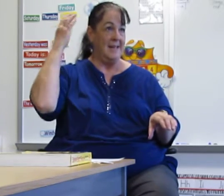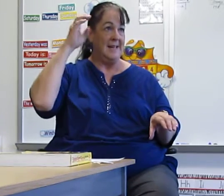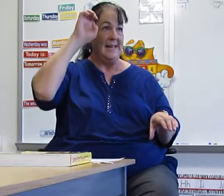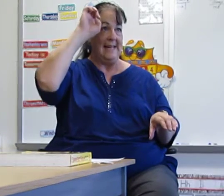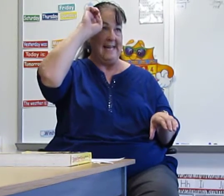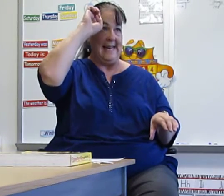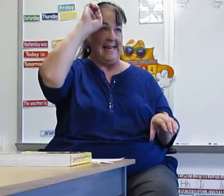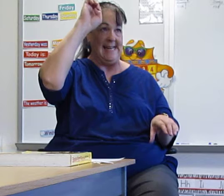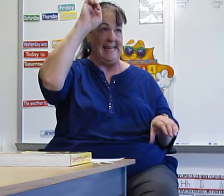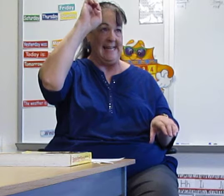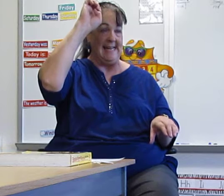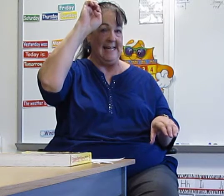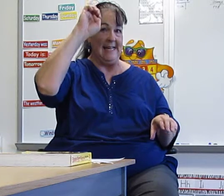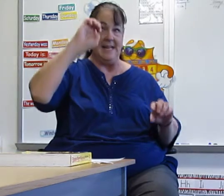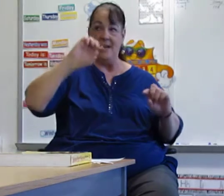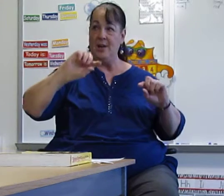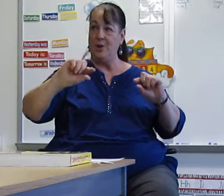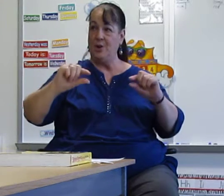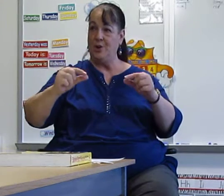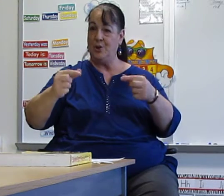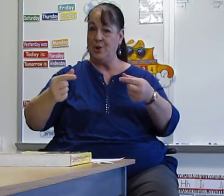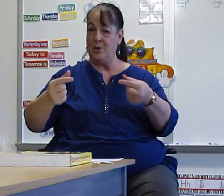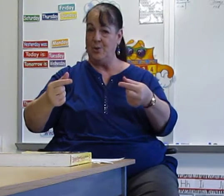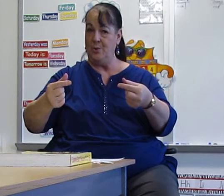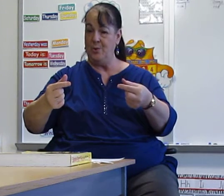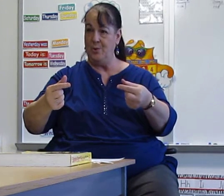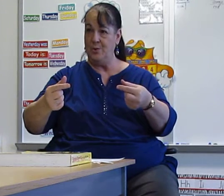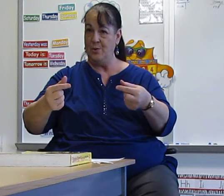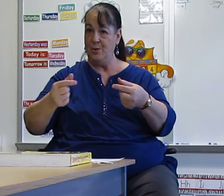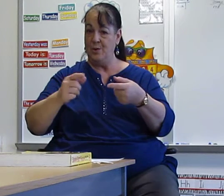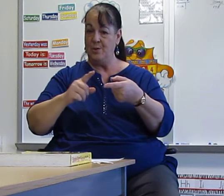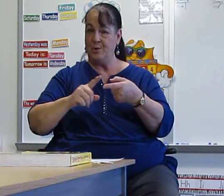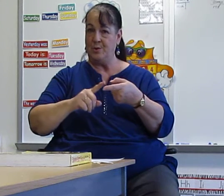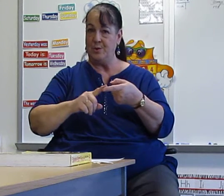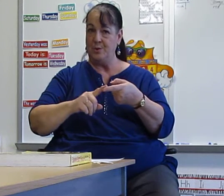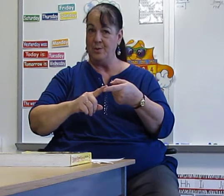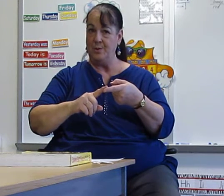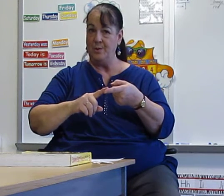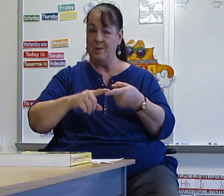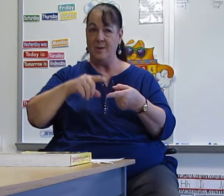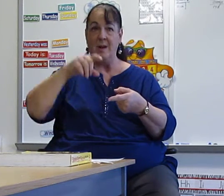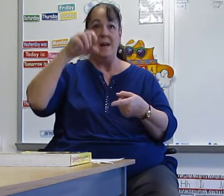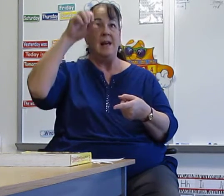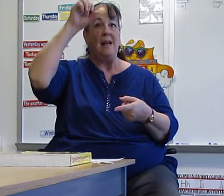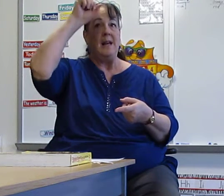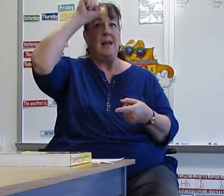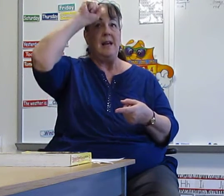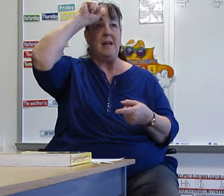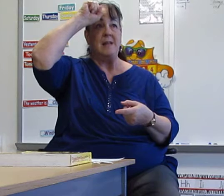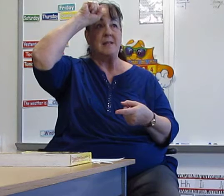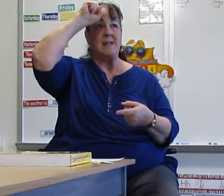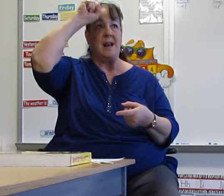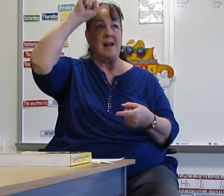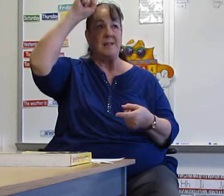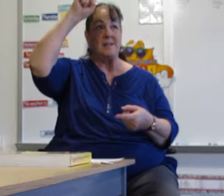Did he go to his go his as an S?